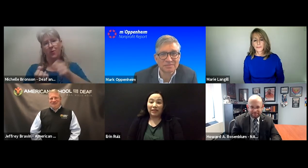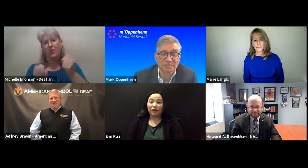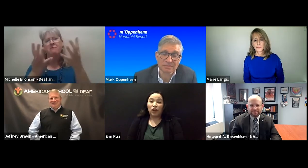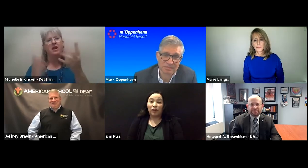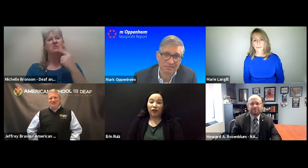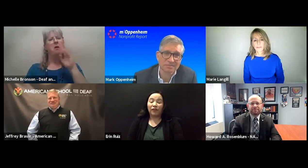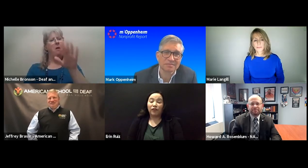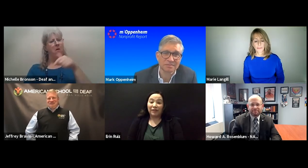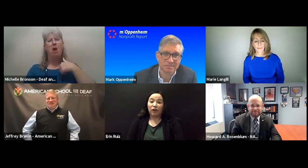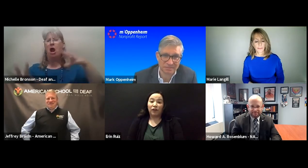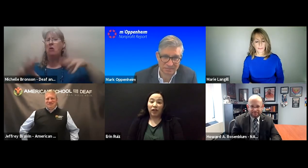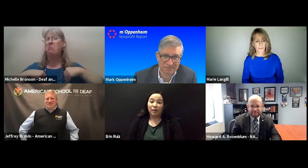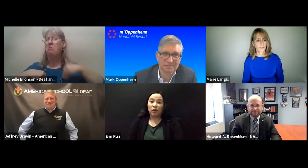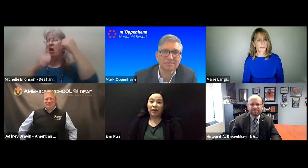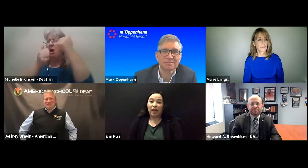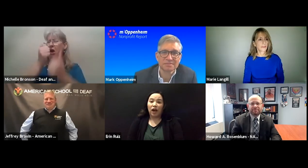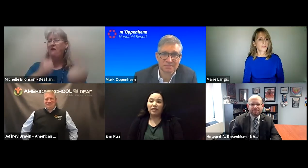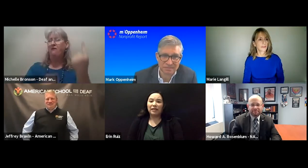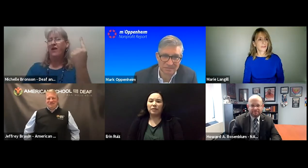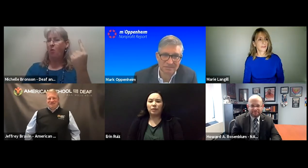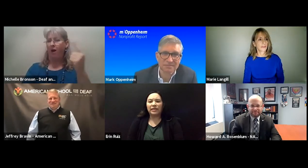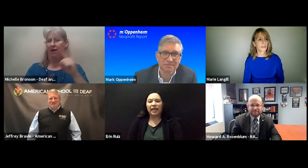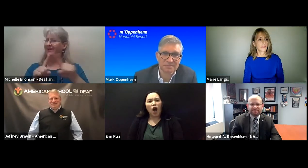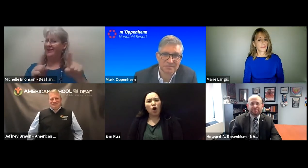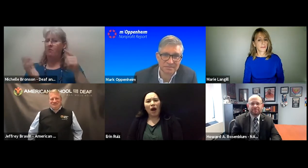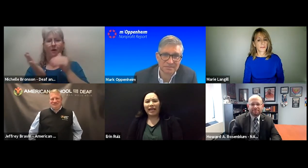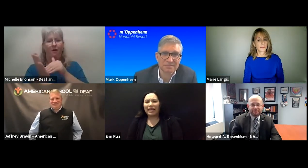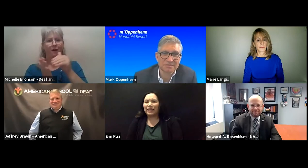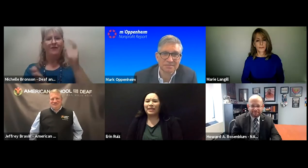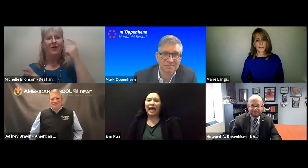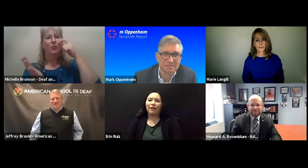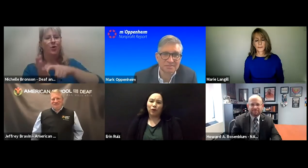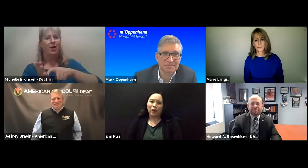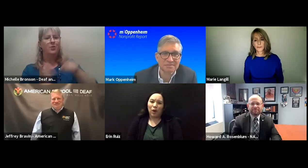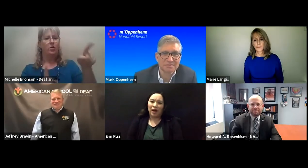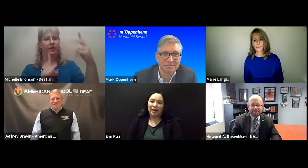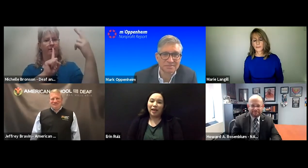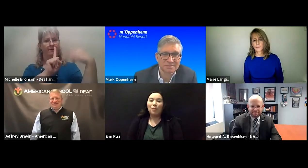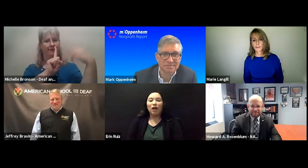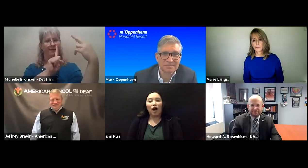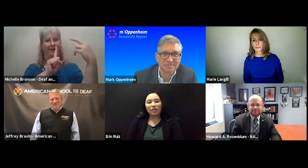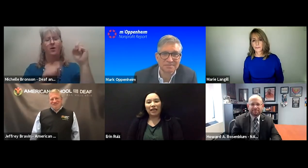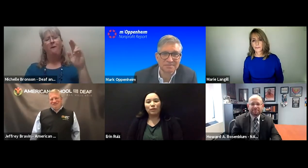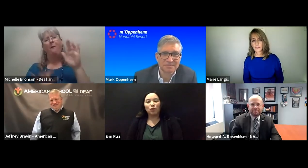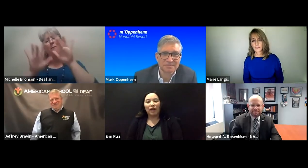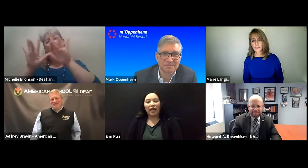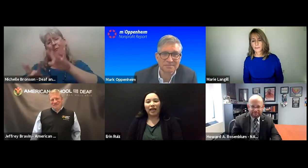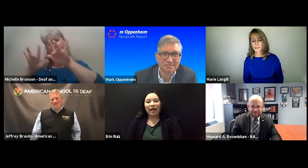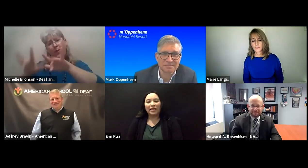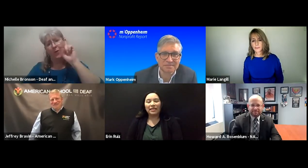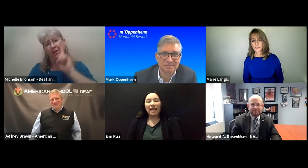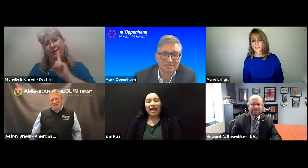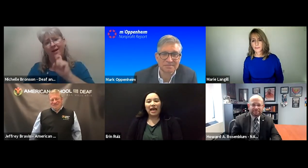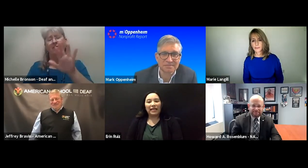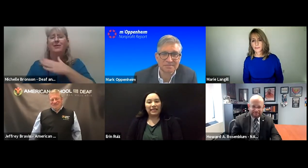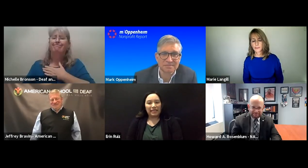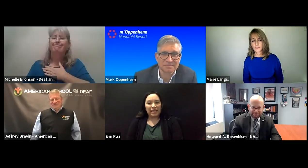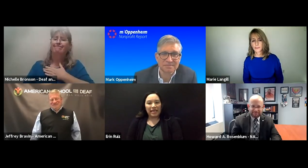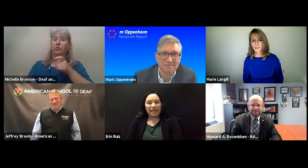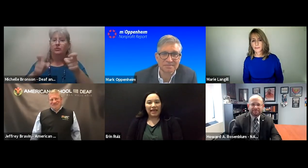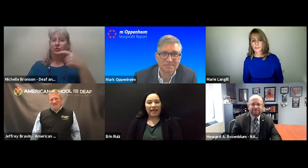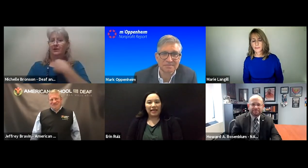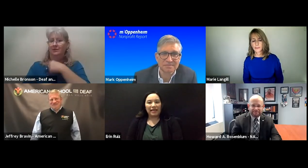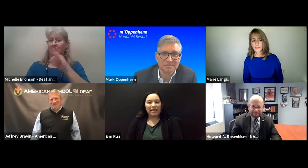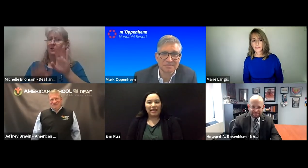for deaf and hard of hearing, for the deaf and hard hearing community. Oftentimes, people say, oh, I accept everyone. But oftentimes, we'll recognize and